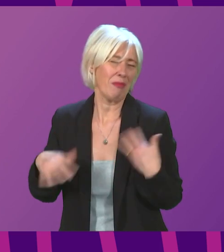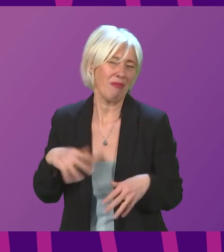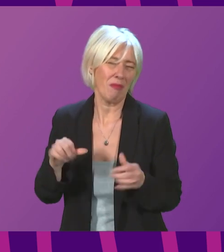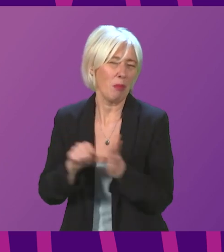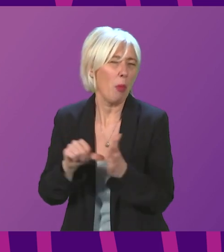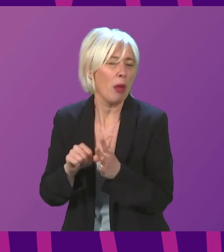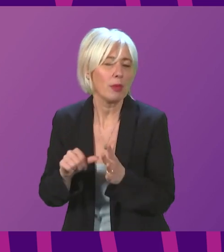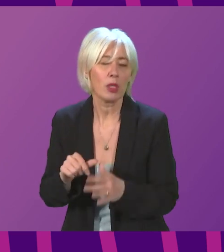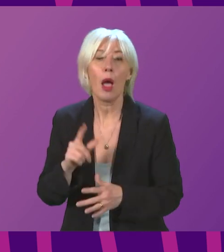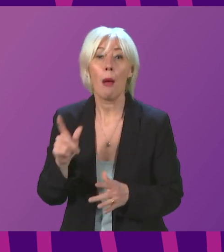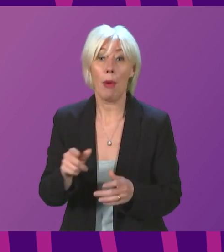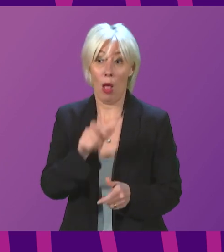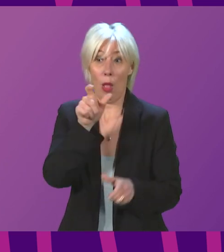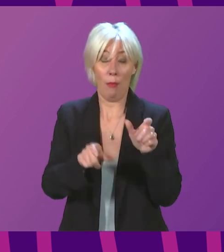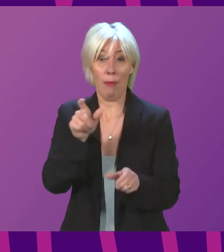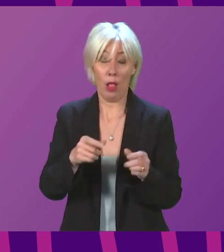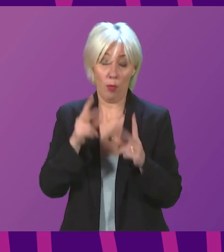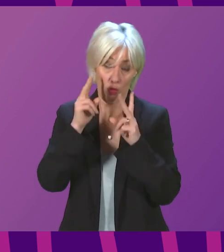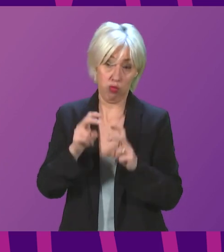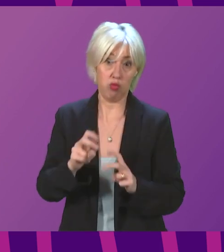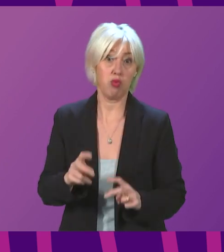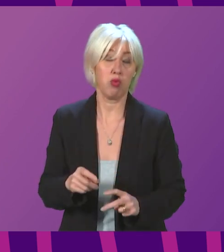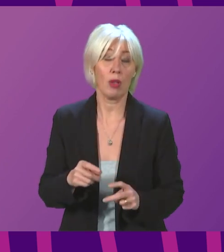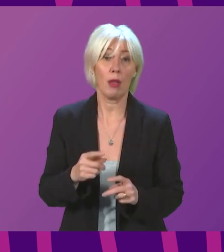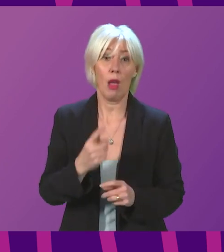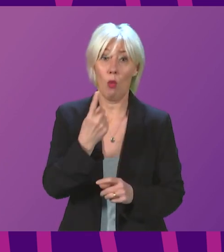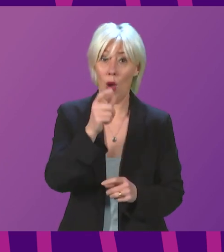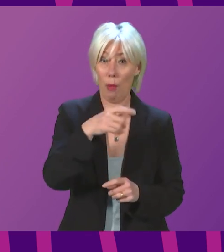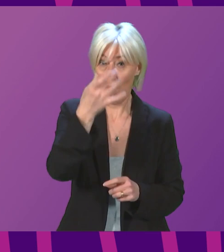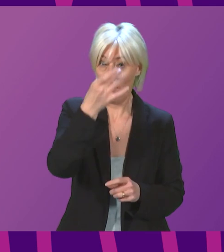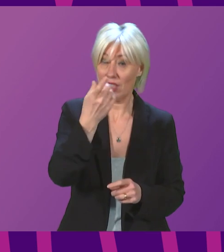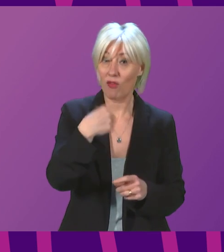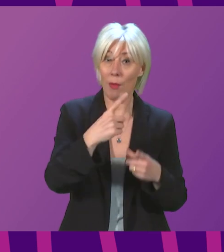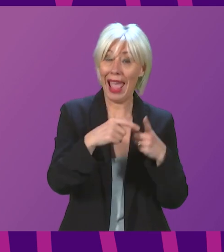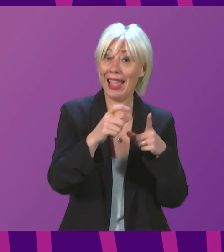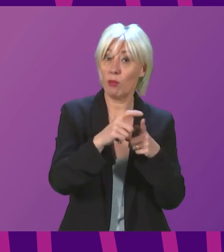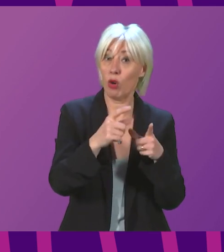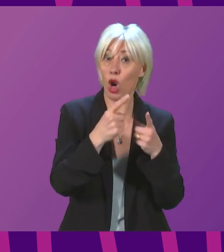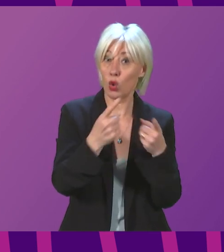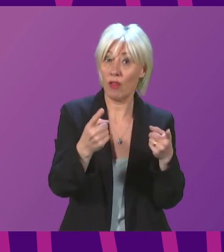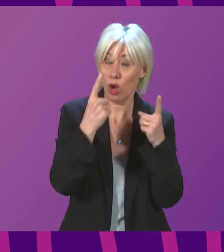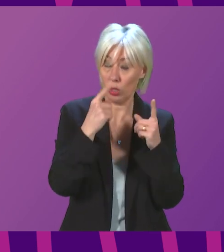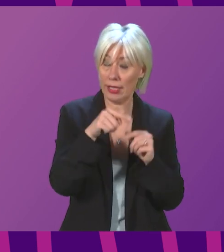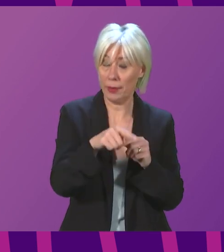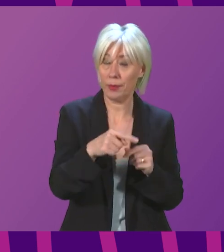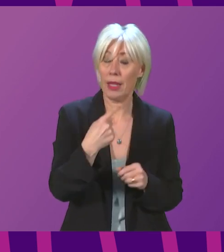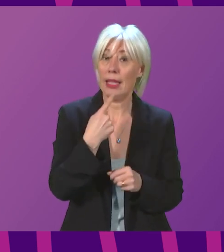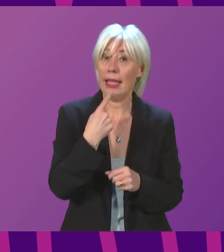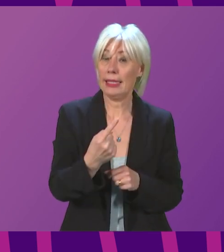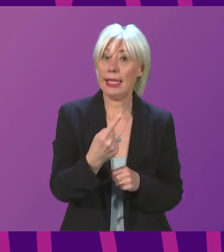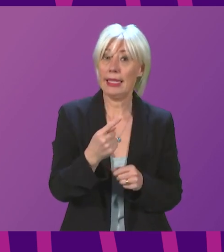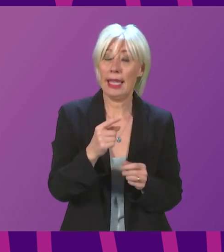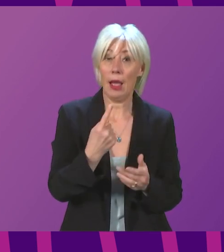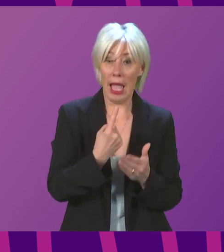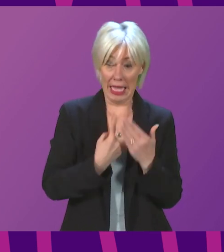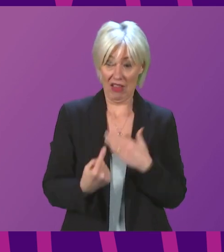the authors of these reports. Professor Mark Woolhouse of Edinburgh University, one of the authors of the Edinburgh Report, said, an individual